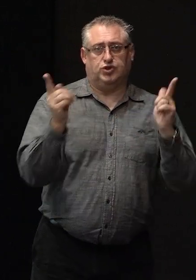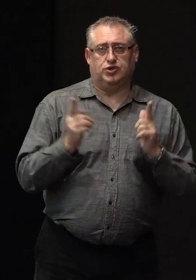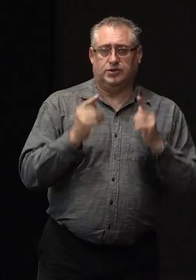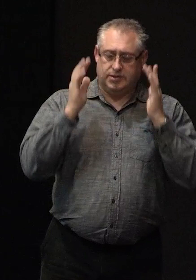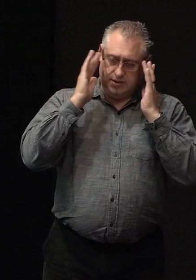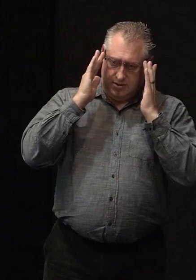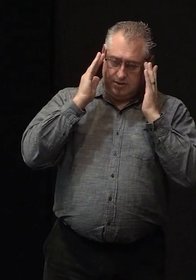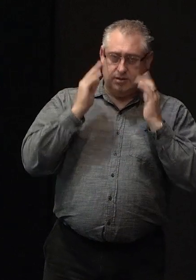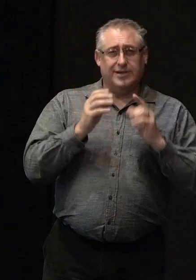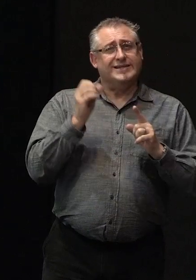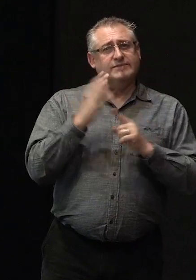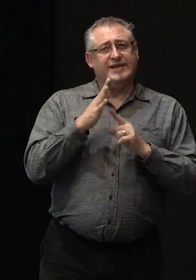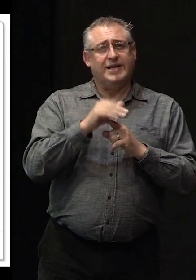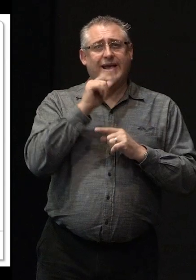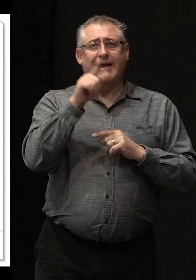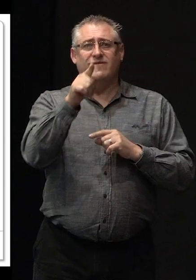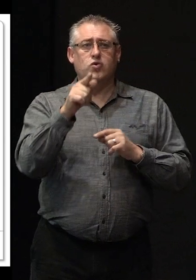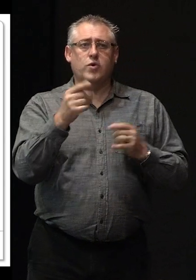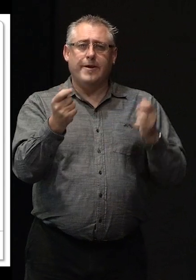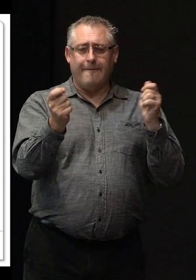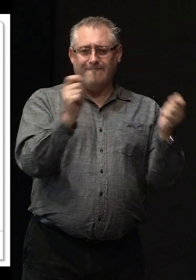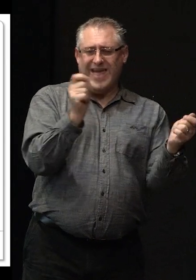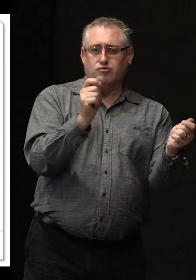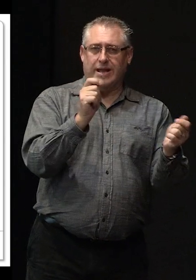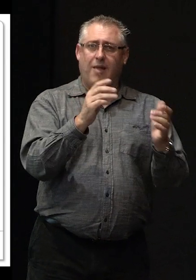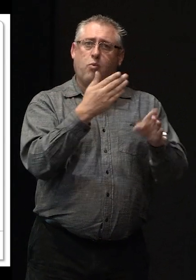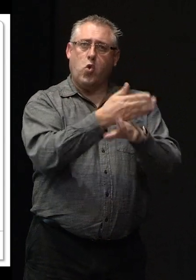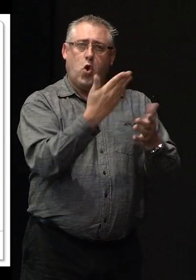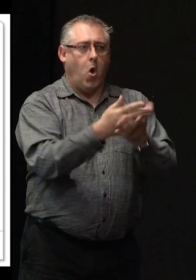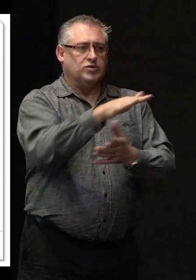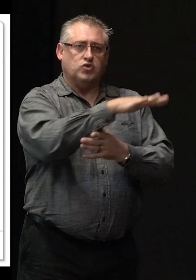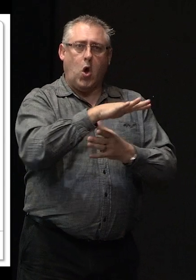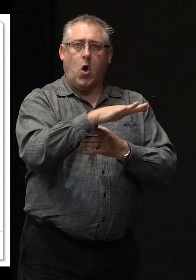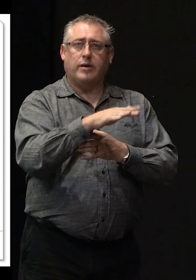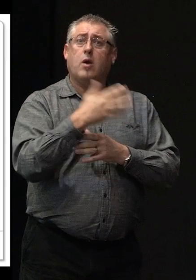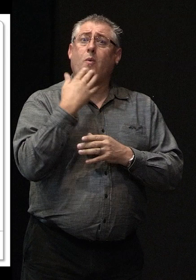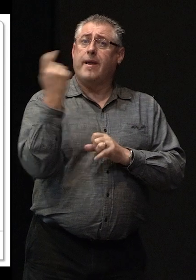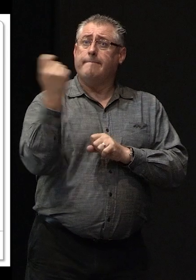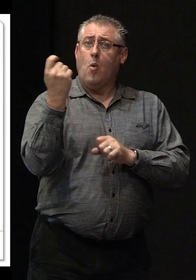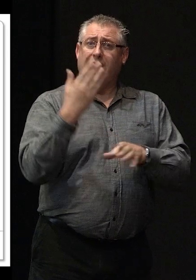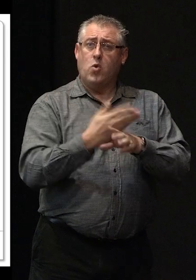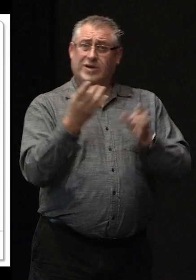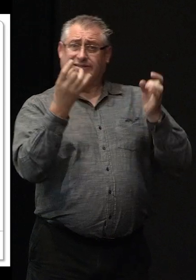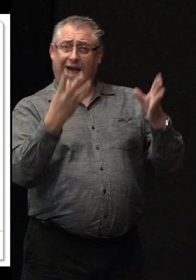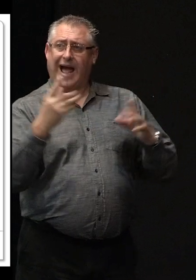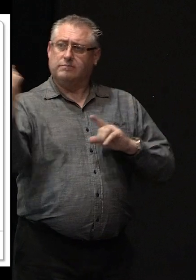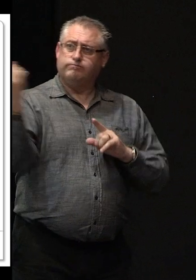particularly if you're going to vary the work on site and invariably when building work is undertaken